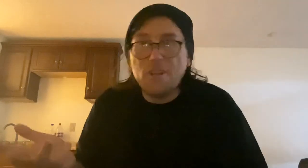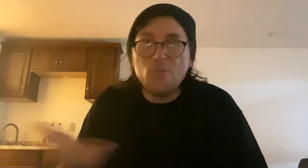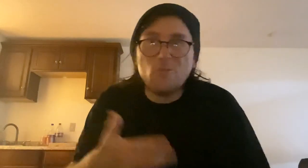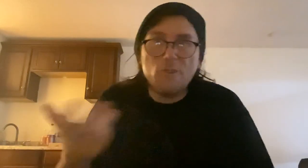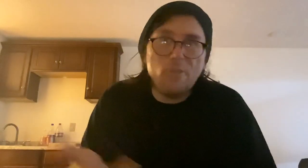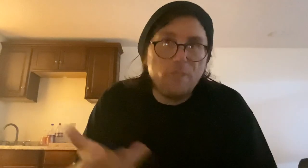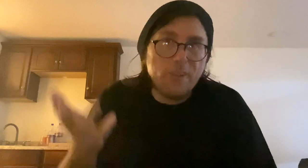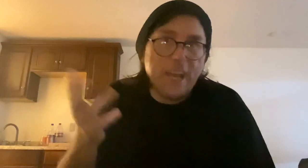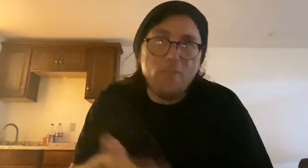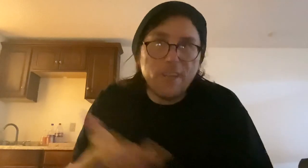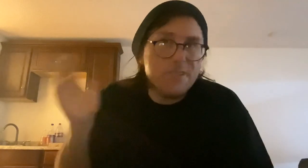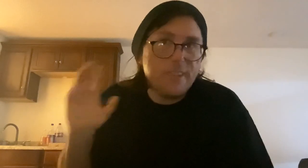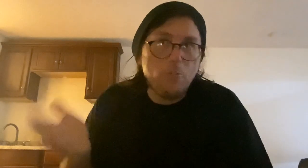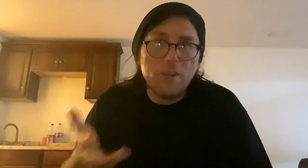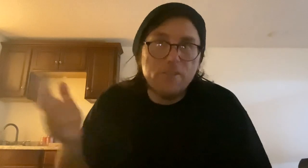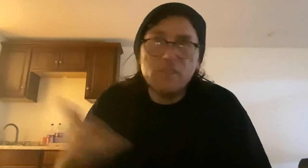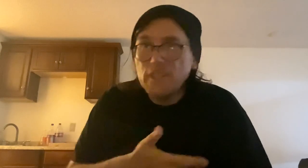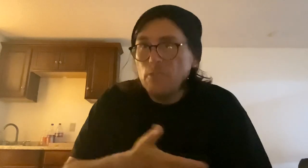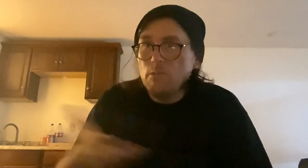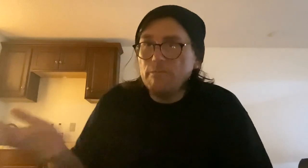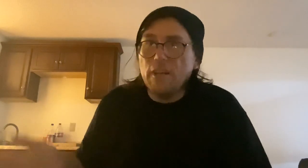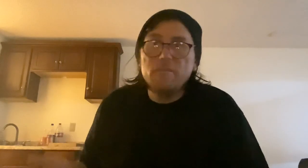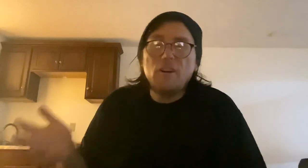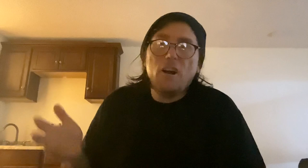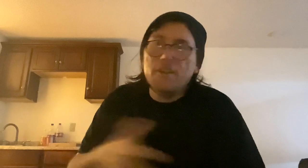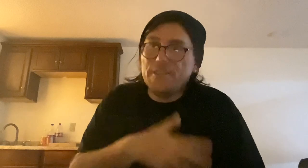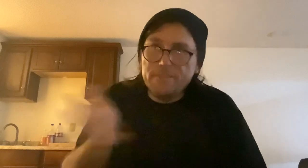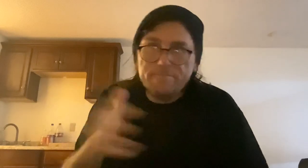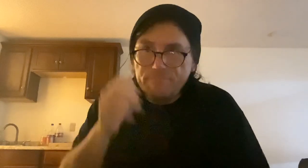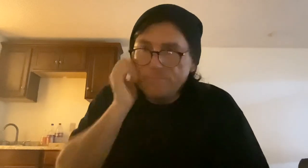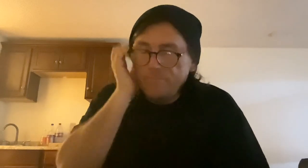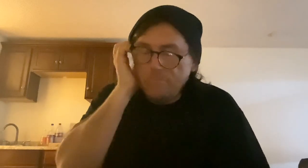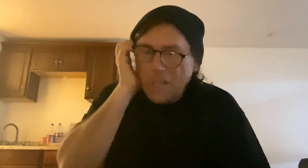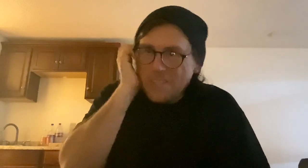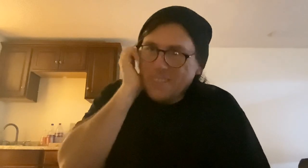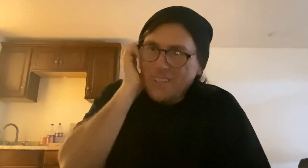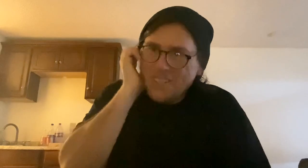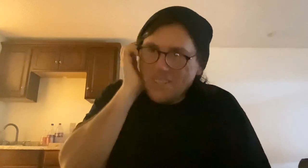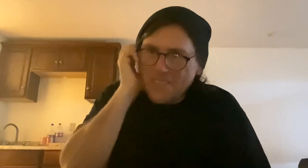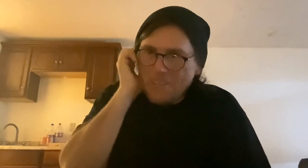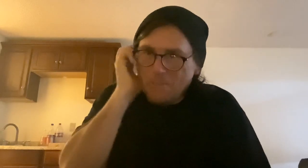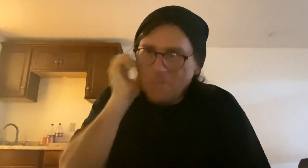territory, your county, your city, whatever. Well, you know, all the basic laws and stuff of